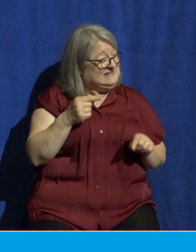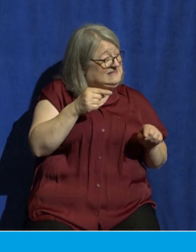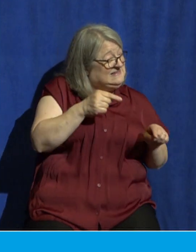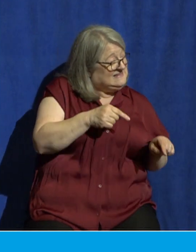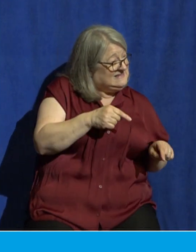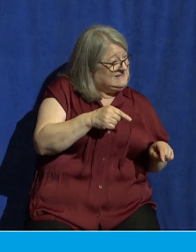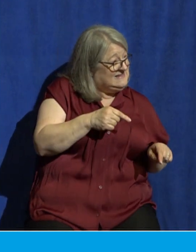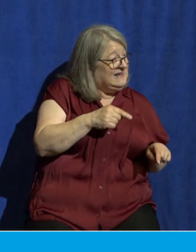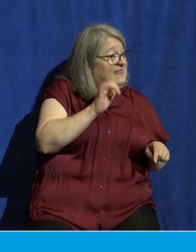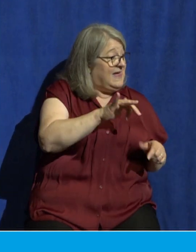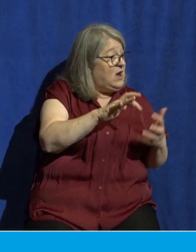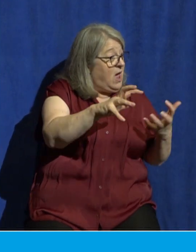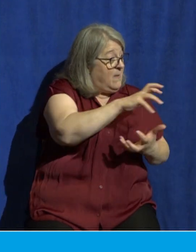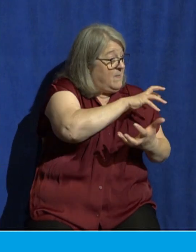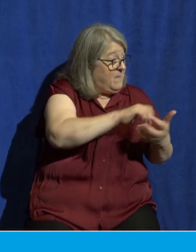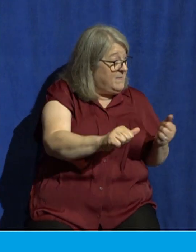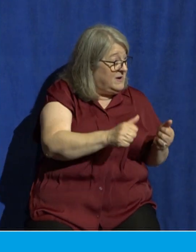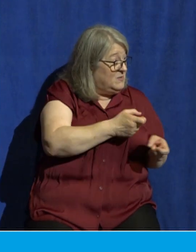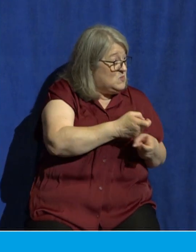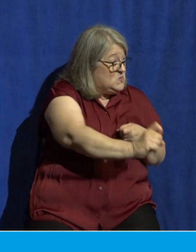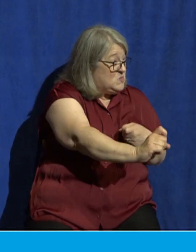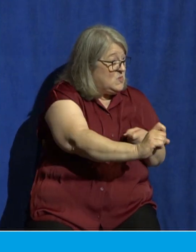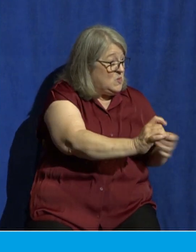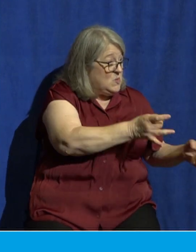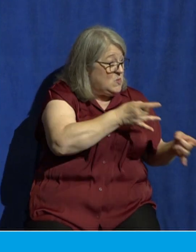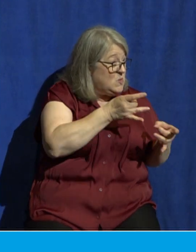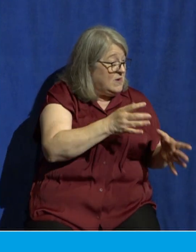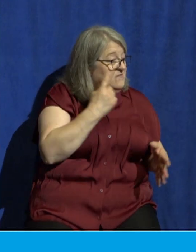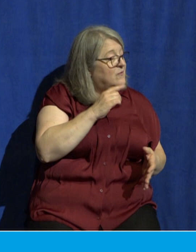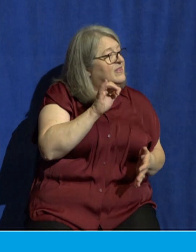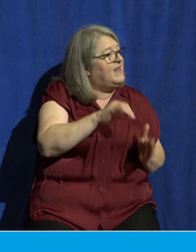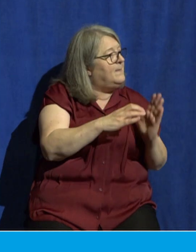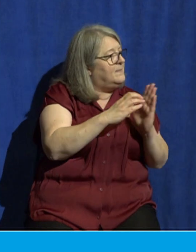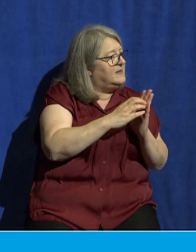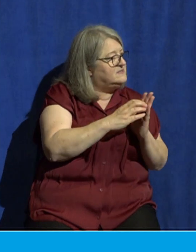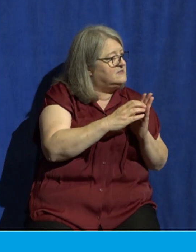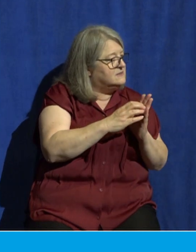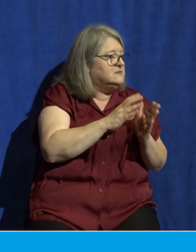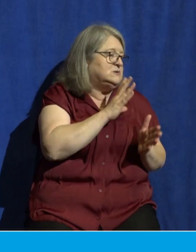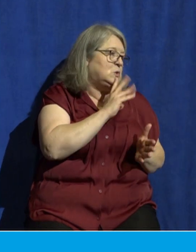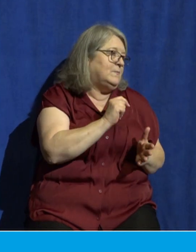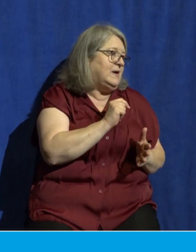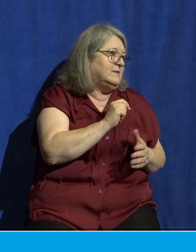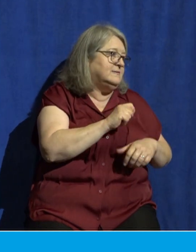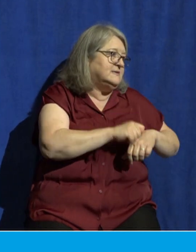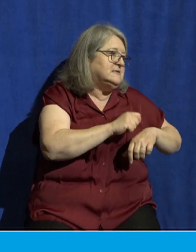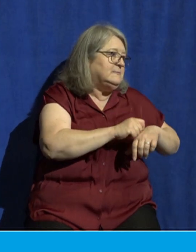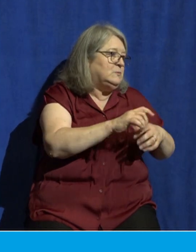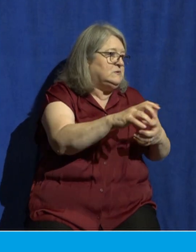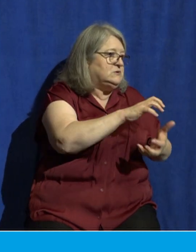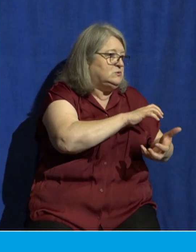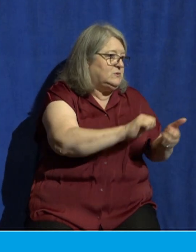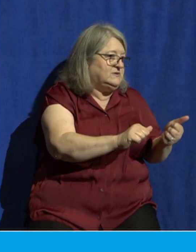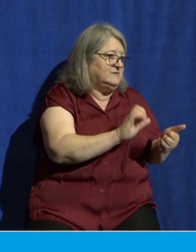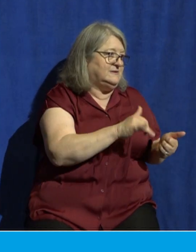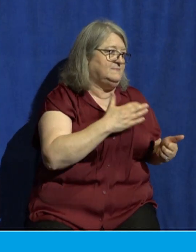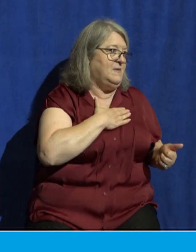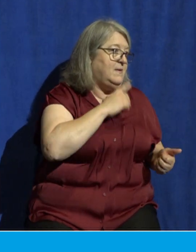abomination of desolation in this passage refers to the destruction of the temple for several reasons,